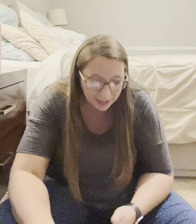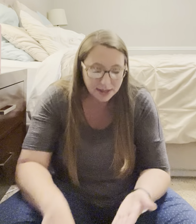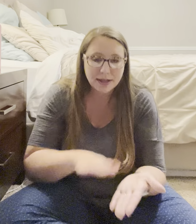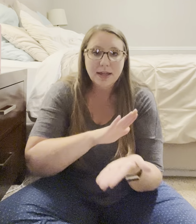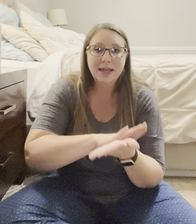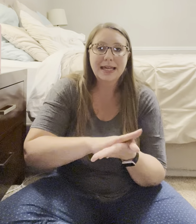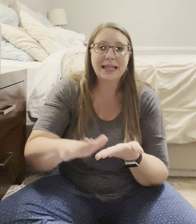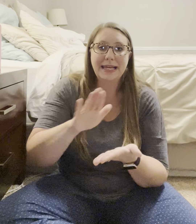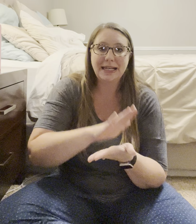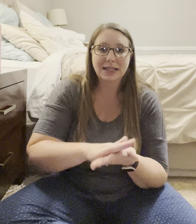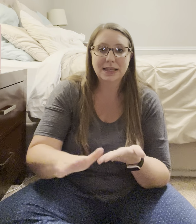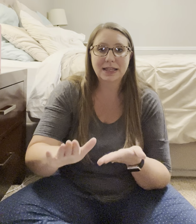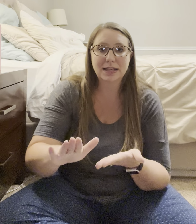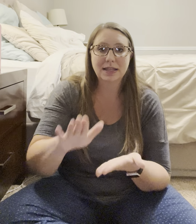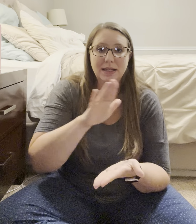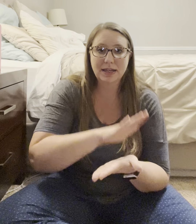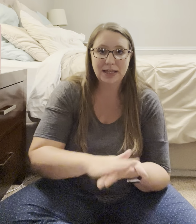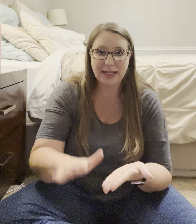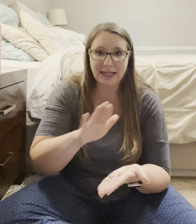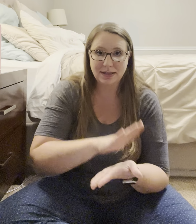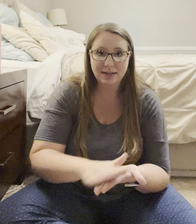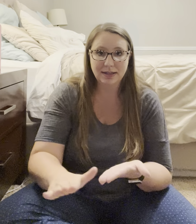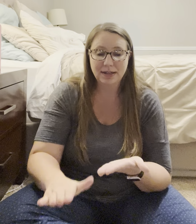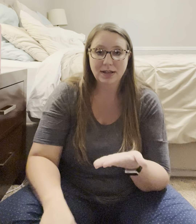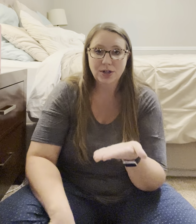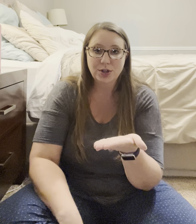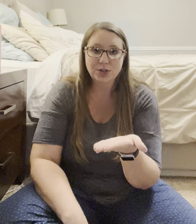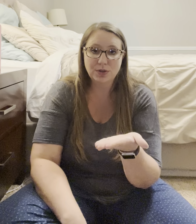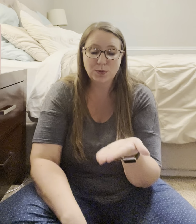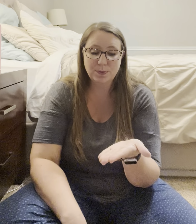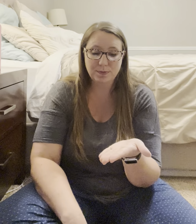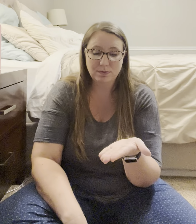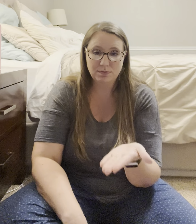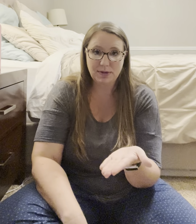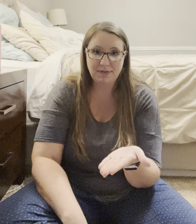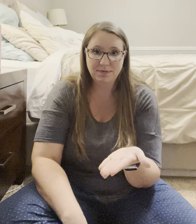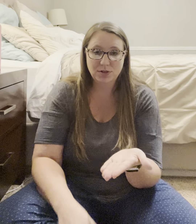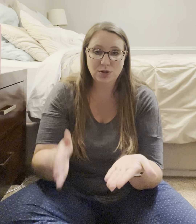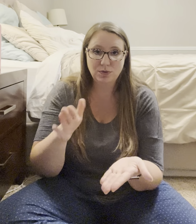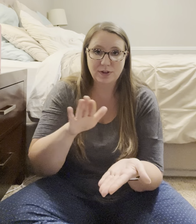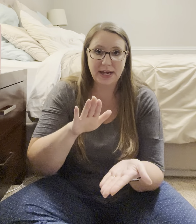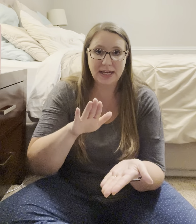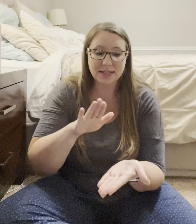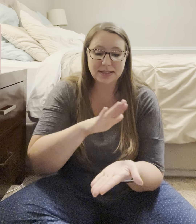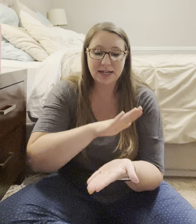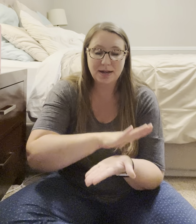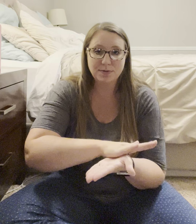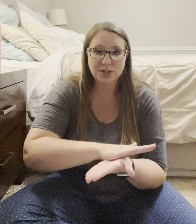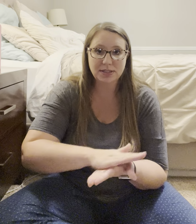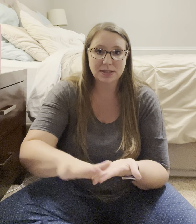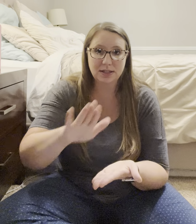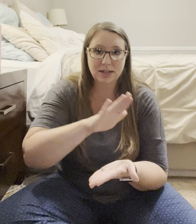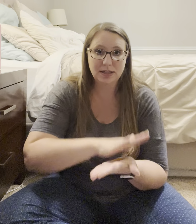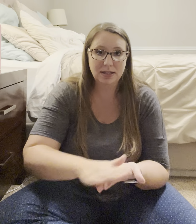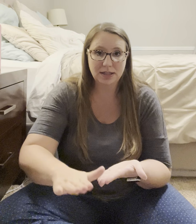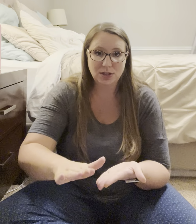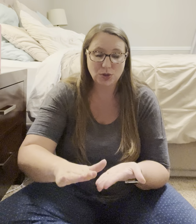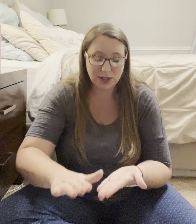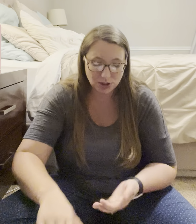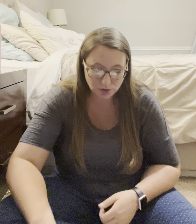Okay. Clean. Clean. So, it's my two flat hands and I'm just doing it two